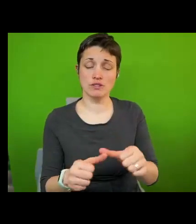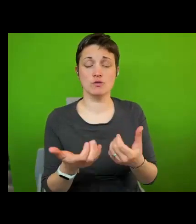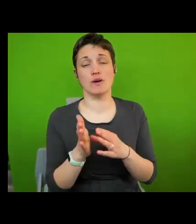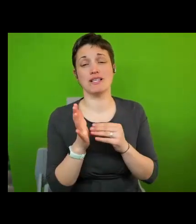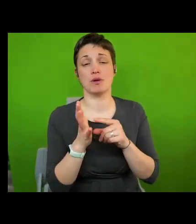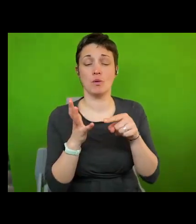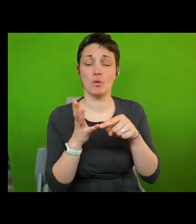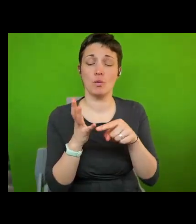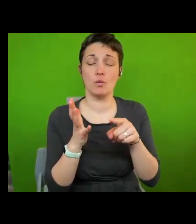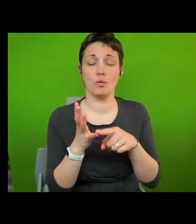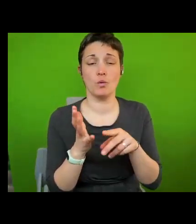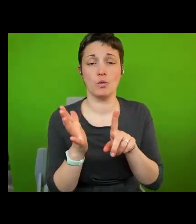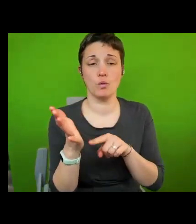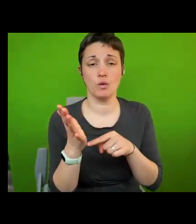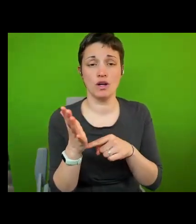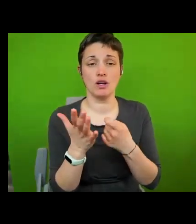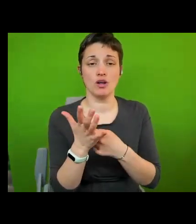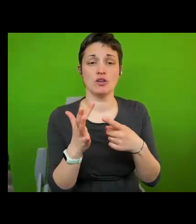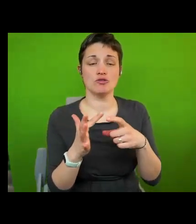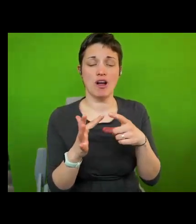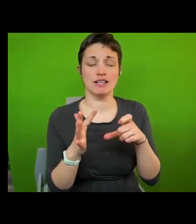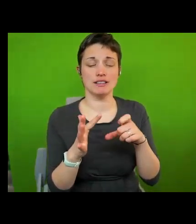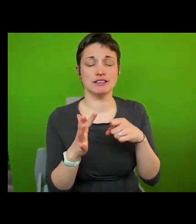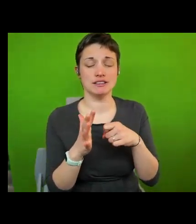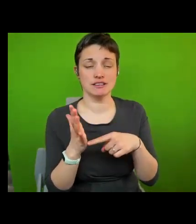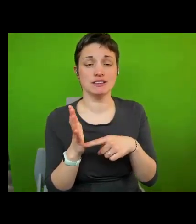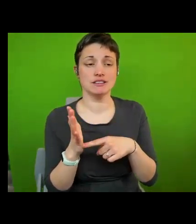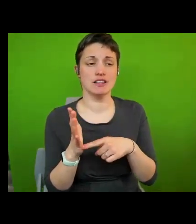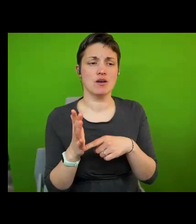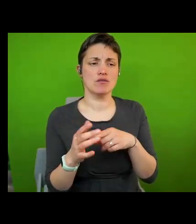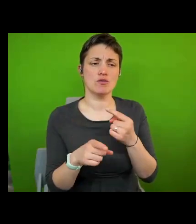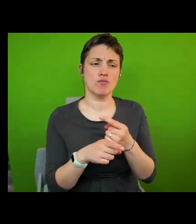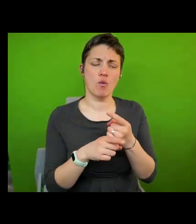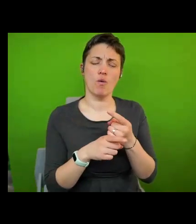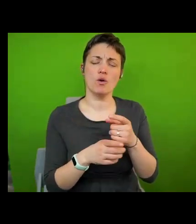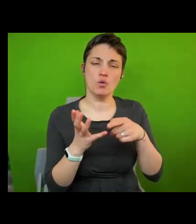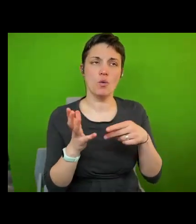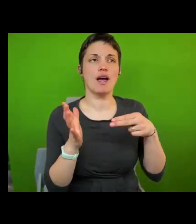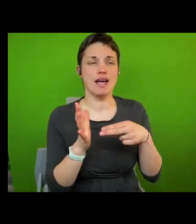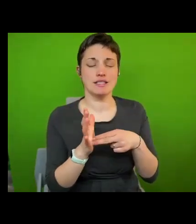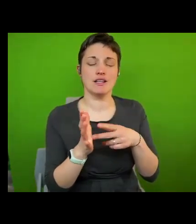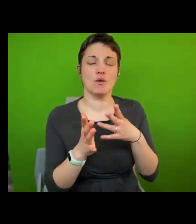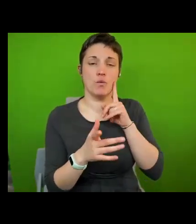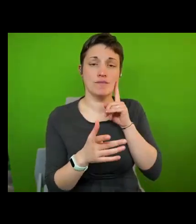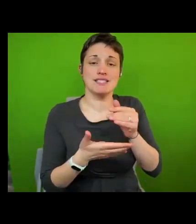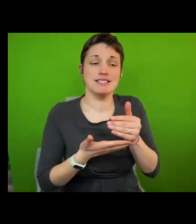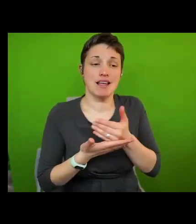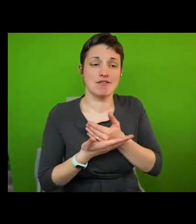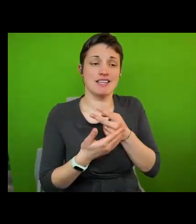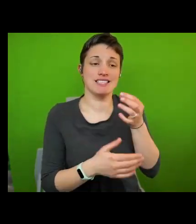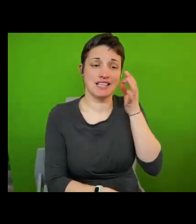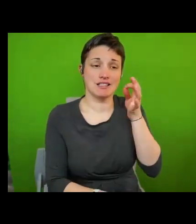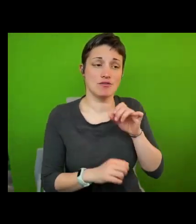partnered with u.n women safe cities and safe public spaces program to address gender-based violence and promote gender